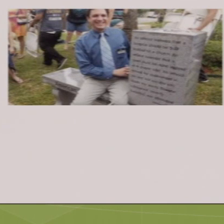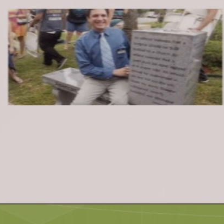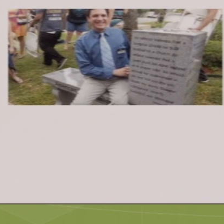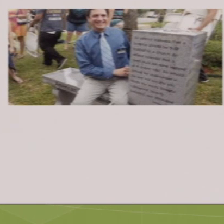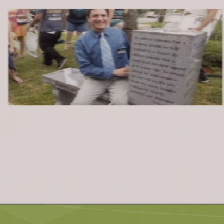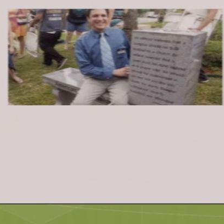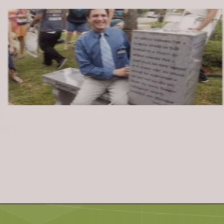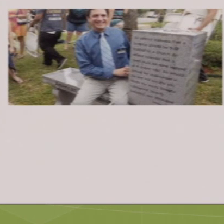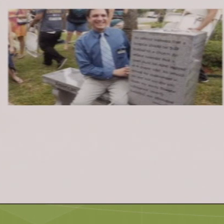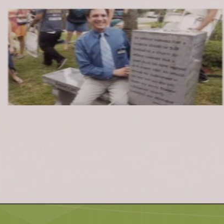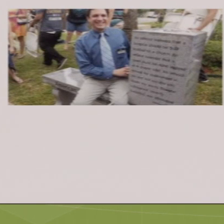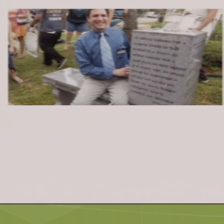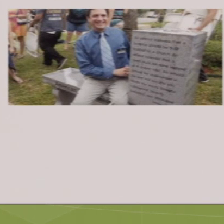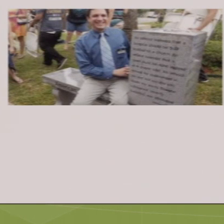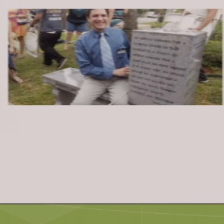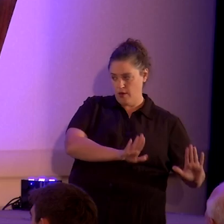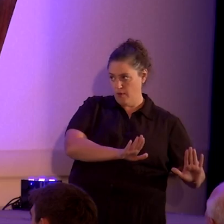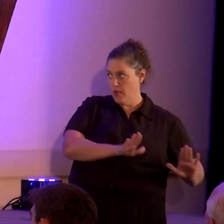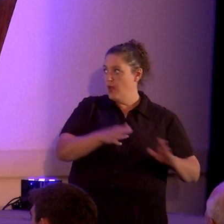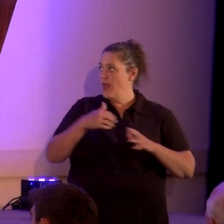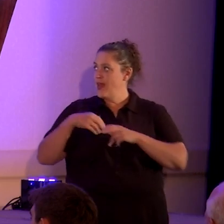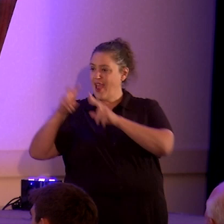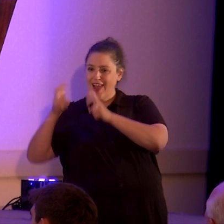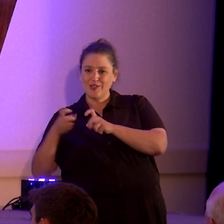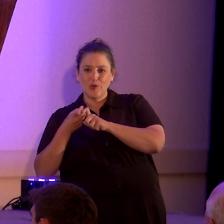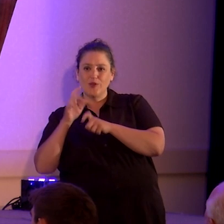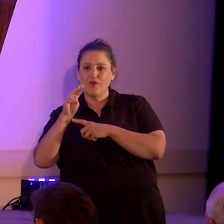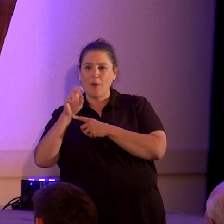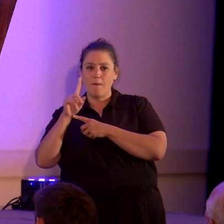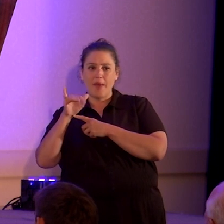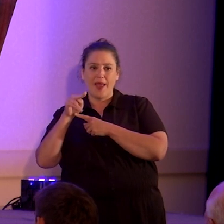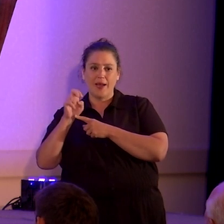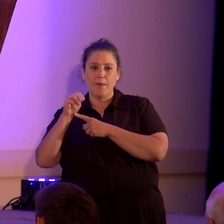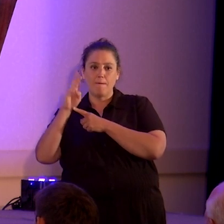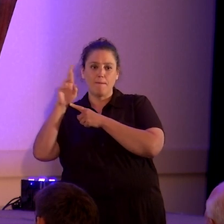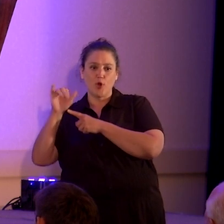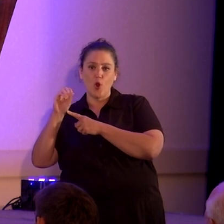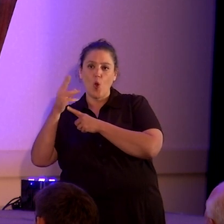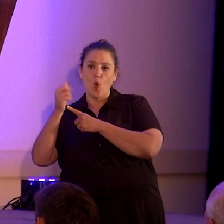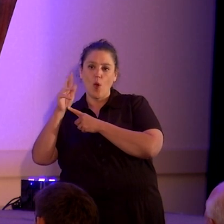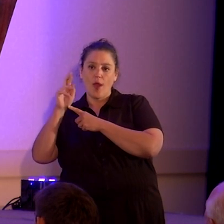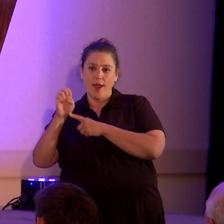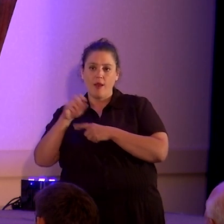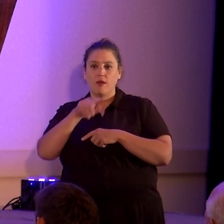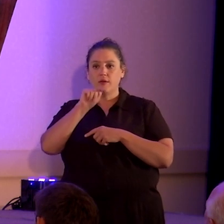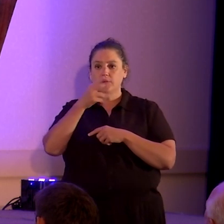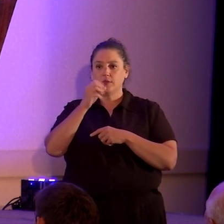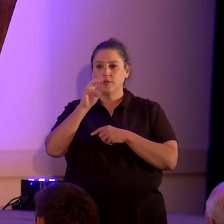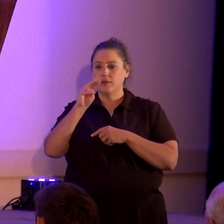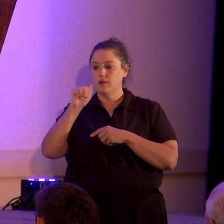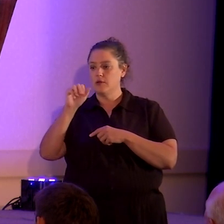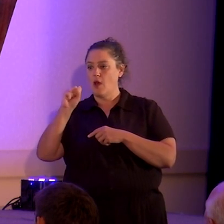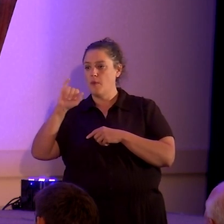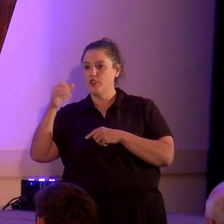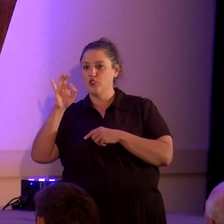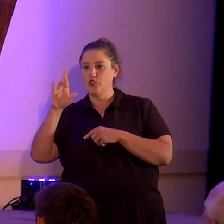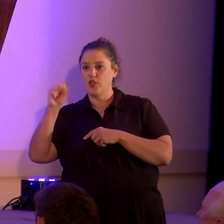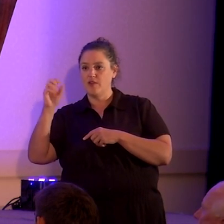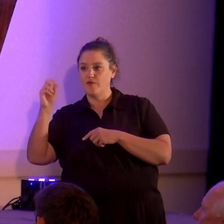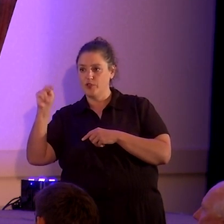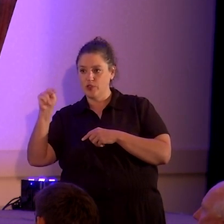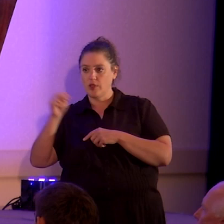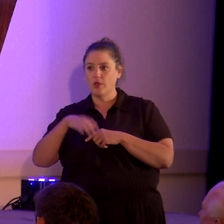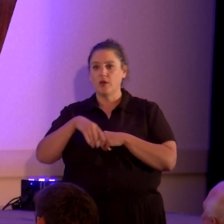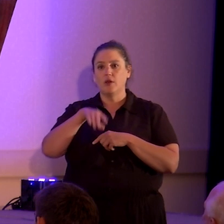monument and contains quotes from Madeline Murray O'Hare, Thomas Jefferson, and the Treaty of